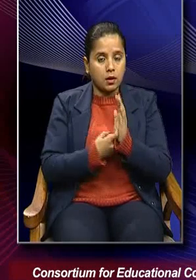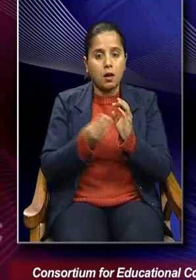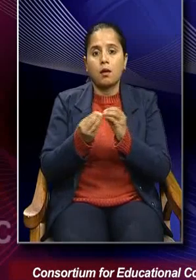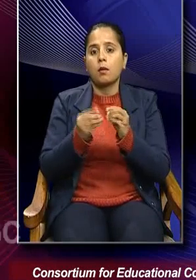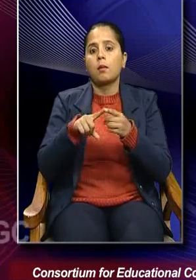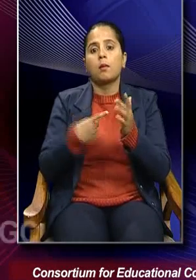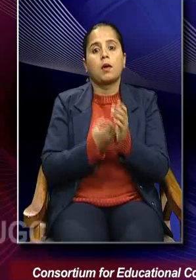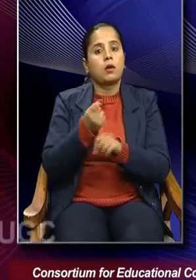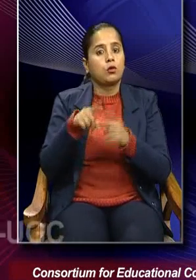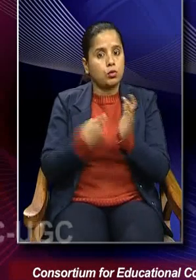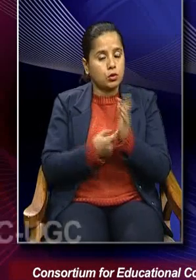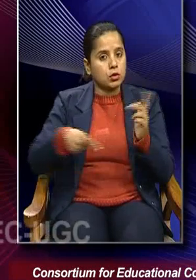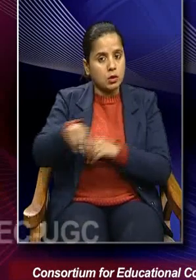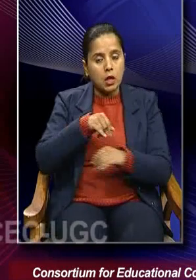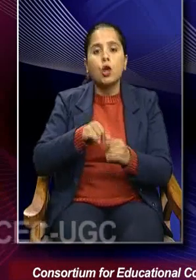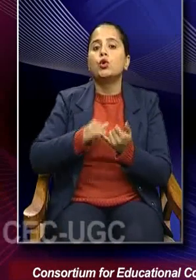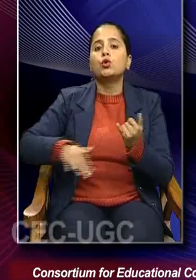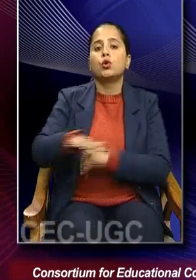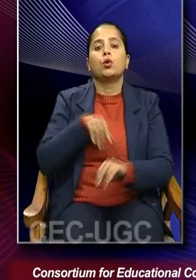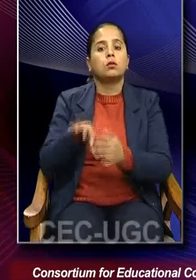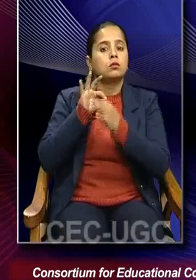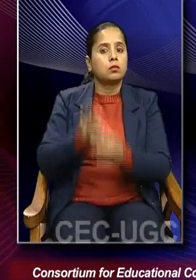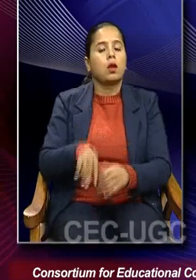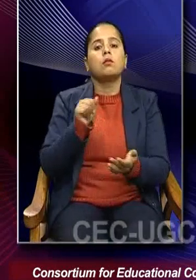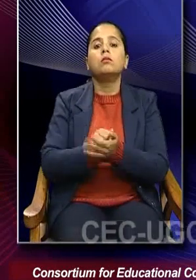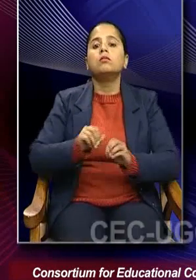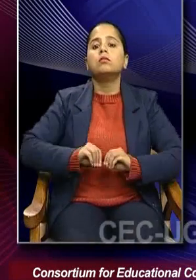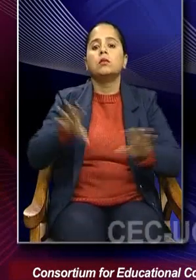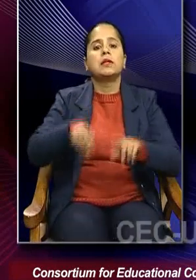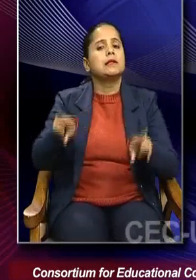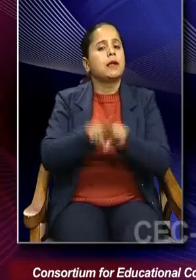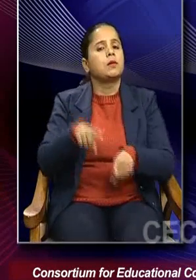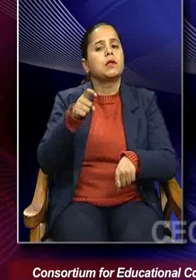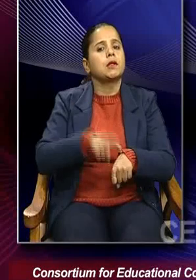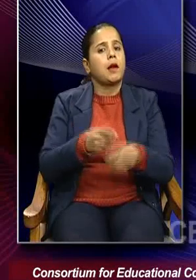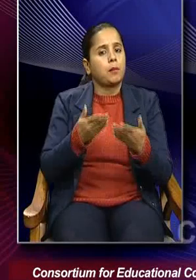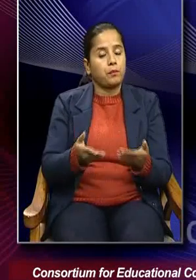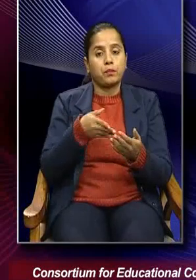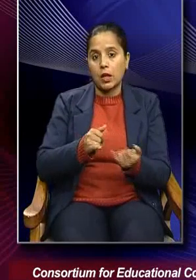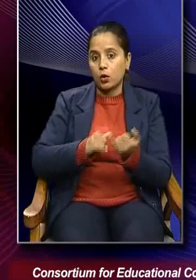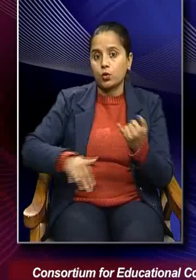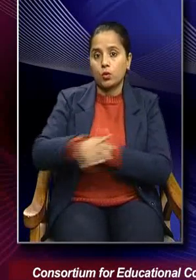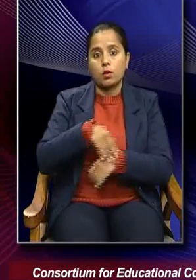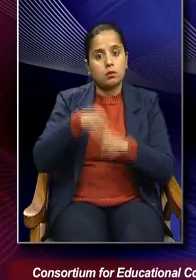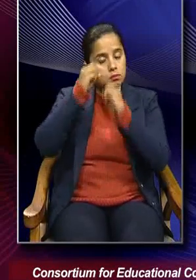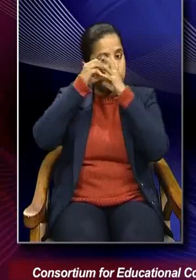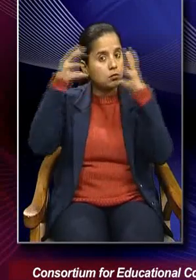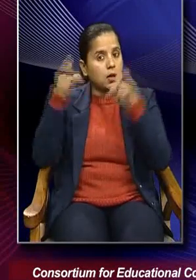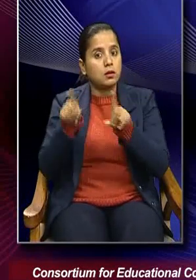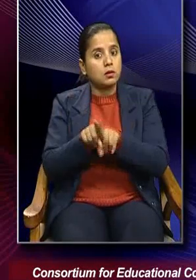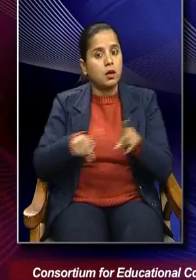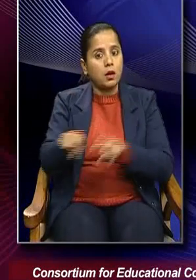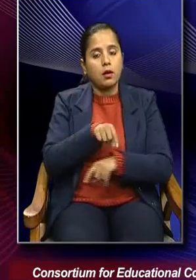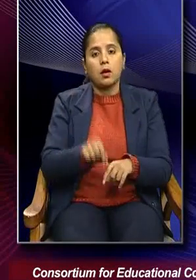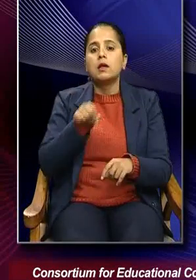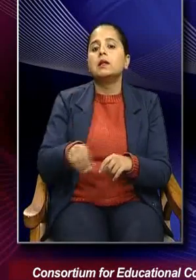Invitation to Sociology, was published at the same time that Sociological Imagination by